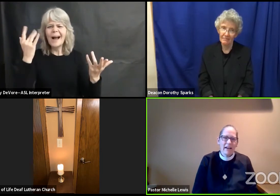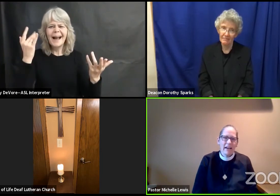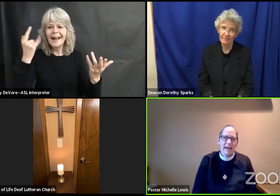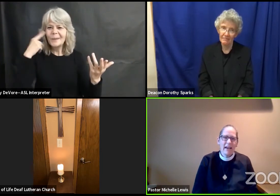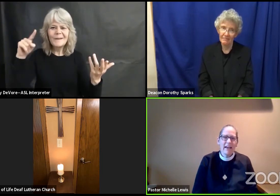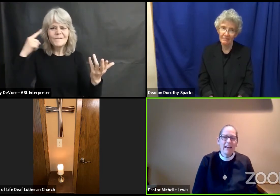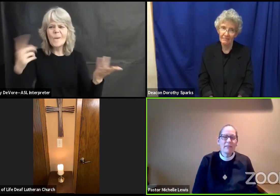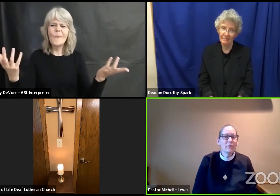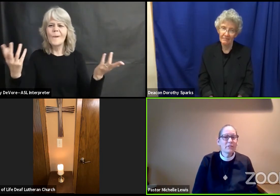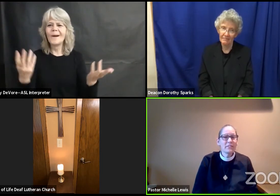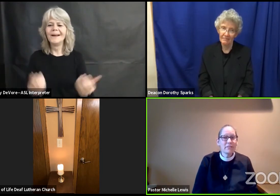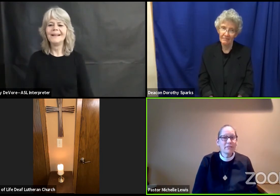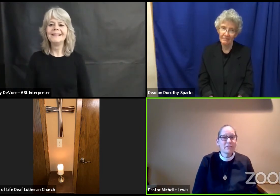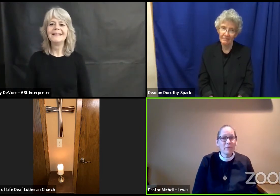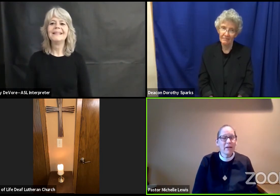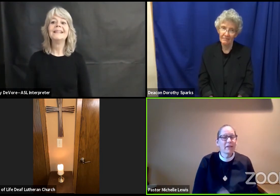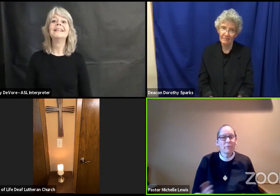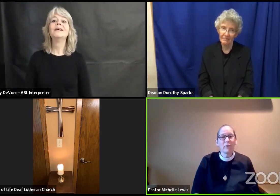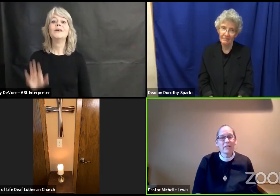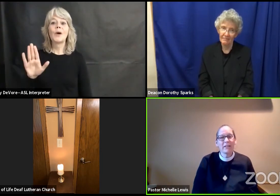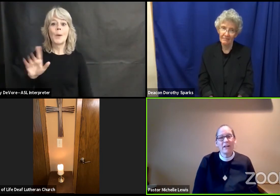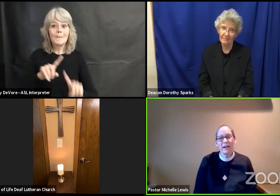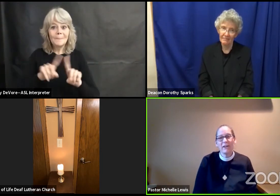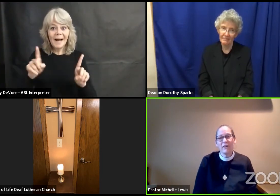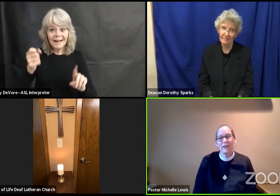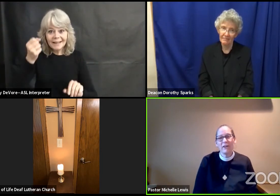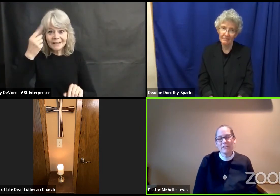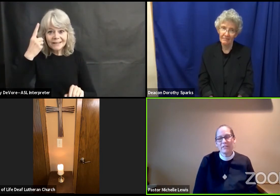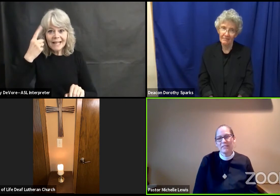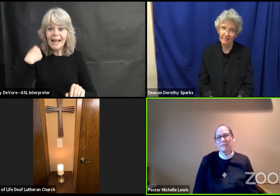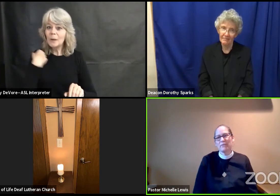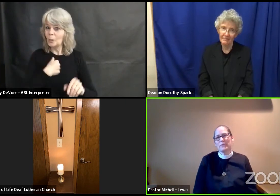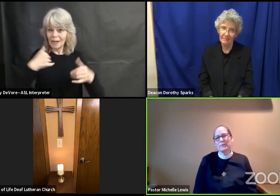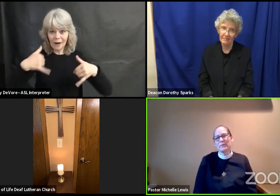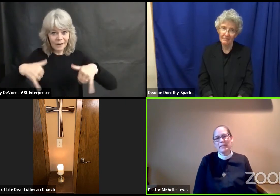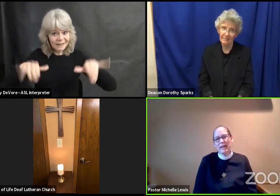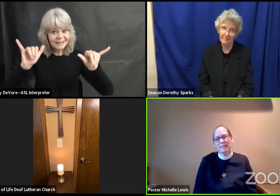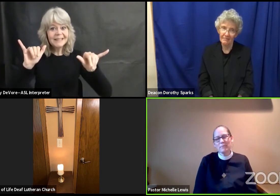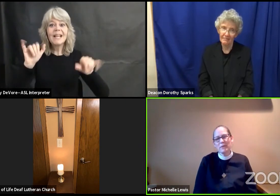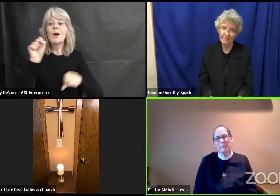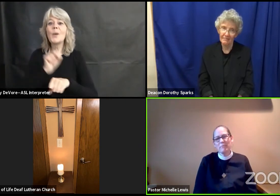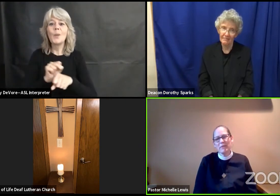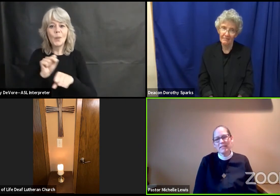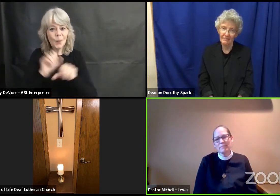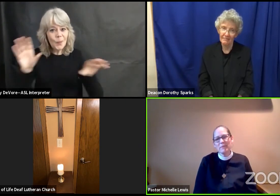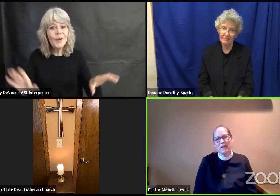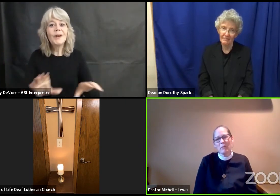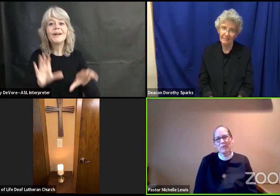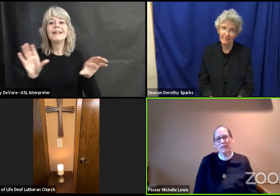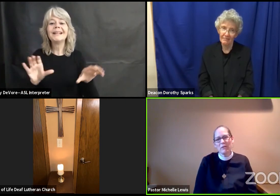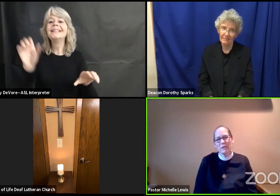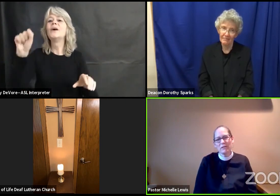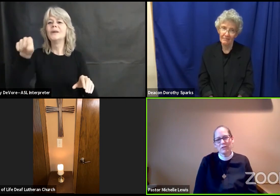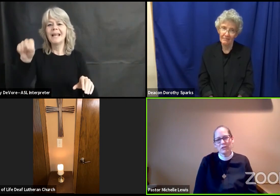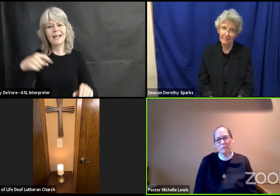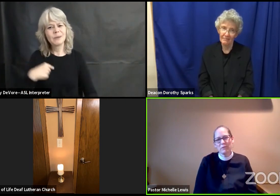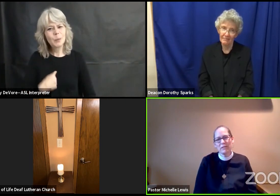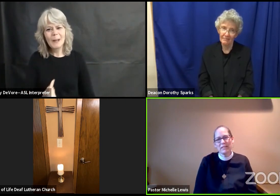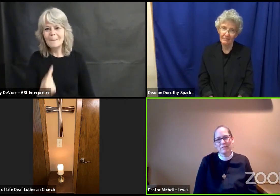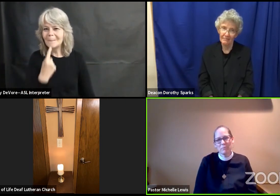and we're still doing the work that god calls us to do so yes we miss being able to go to the church building to be